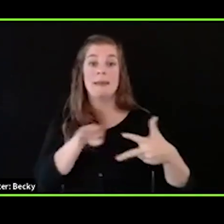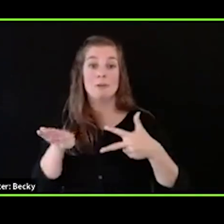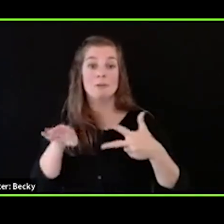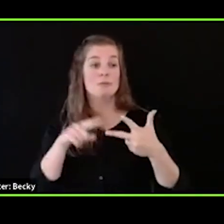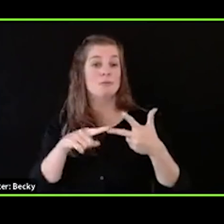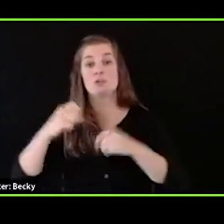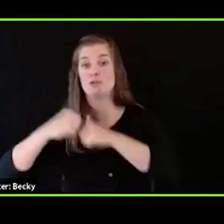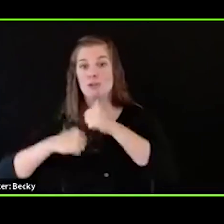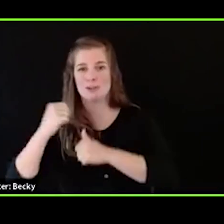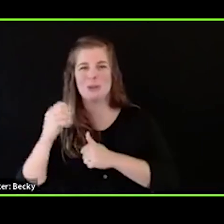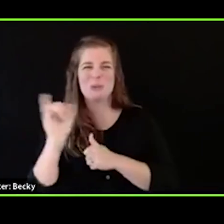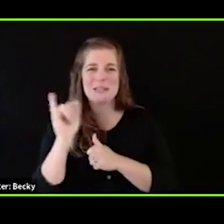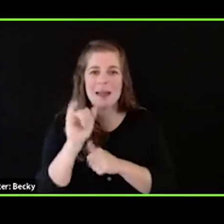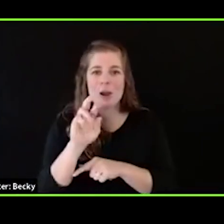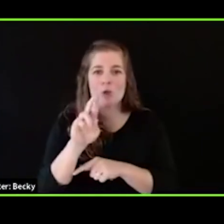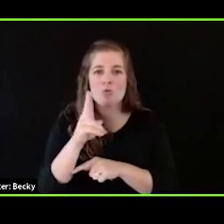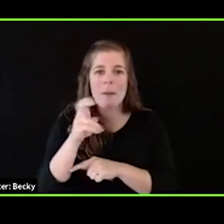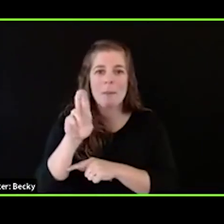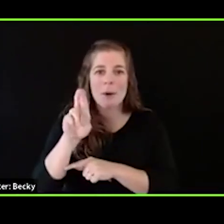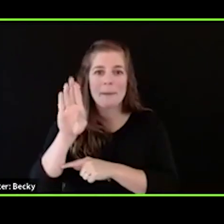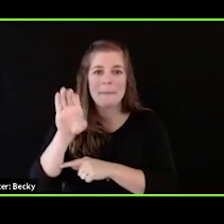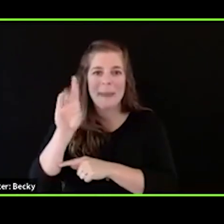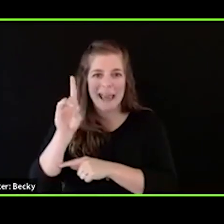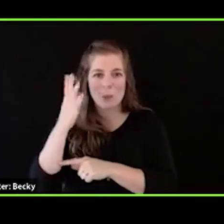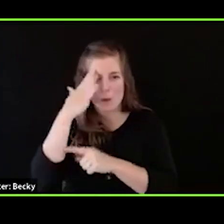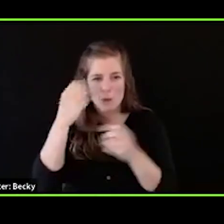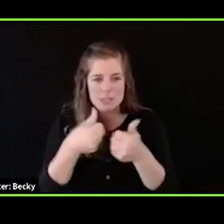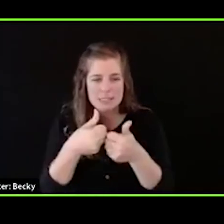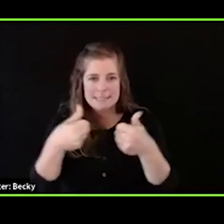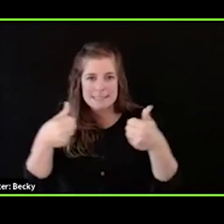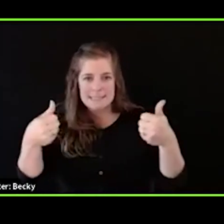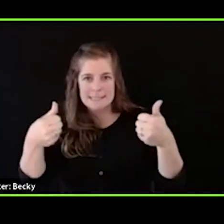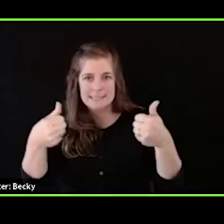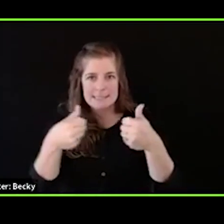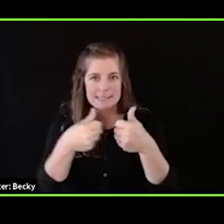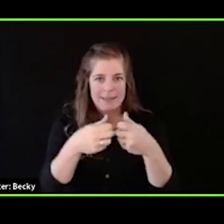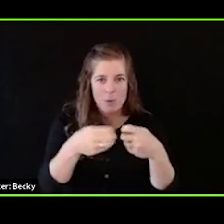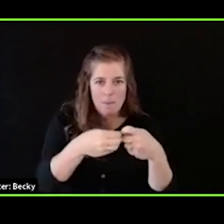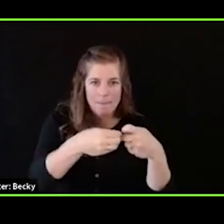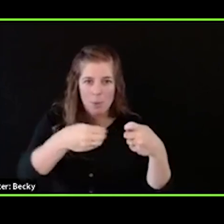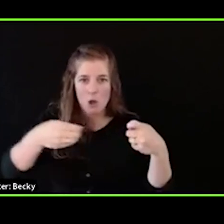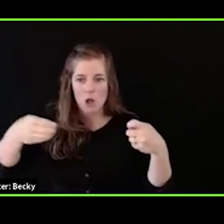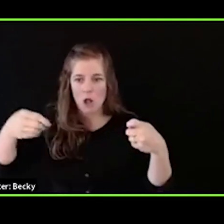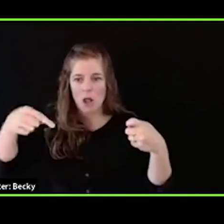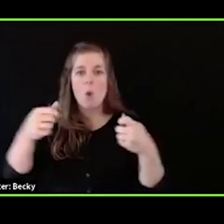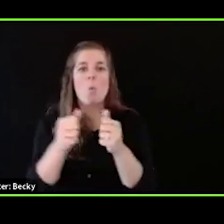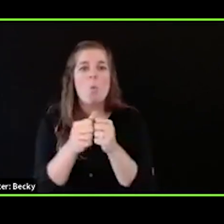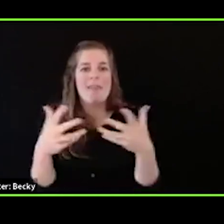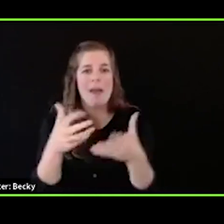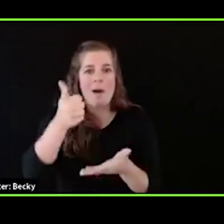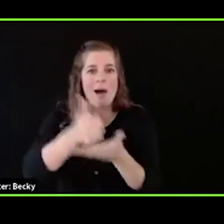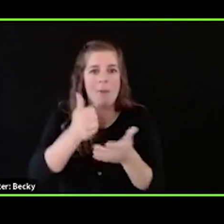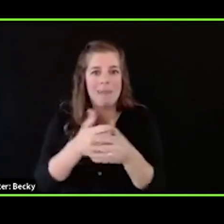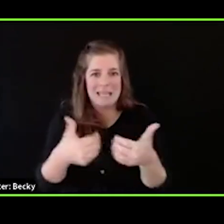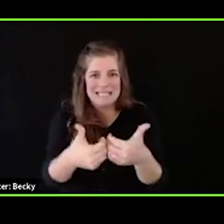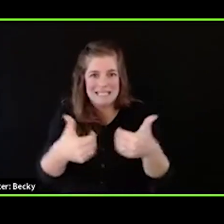sort of like a rubber band, like when we're trying to change things. If you pull too far in one direction without sort of helping it stretch in all directions,